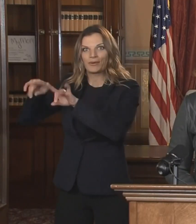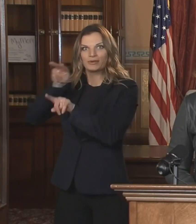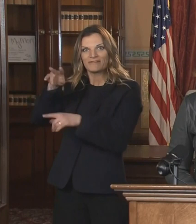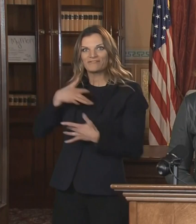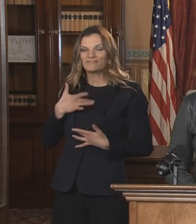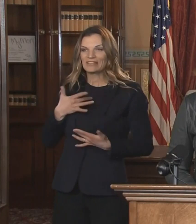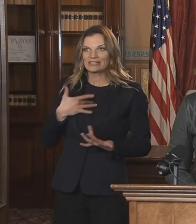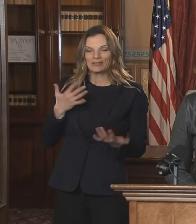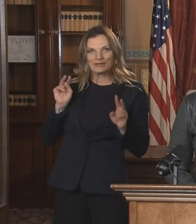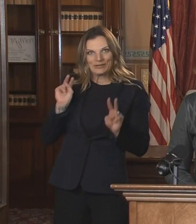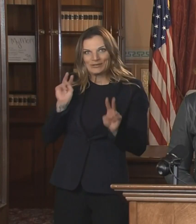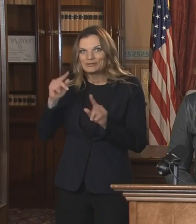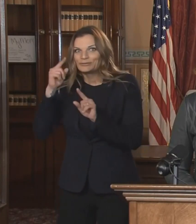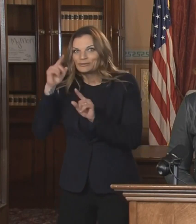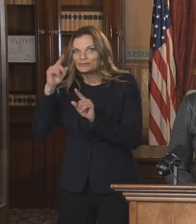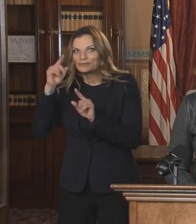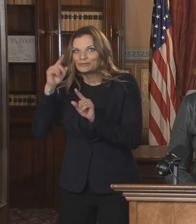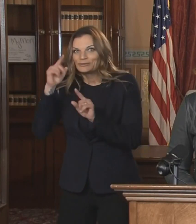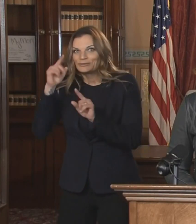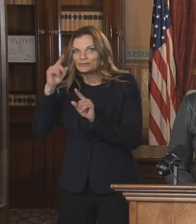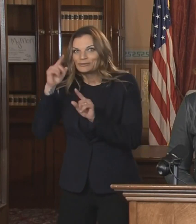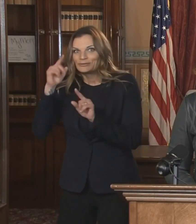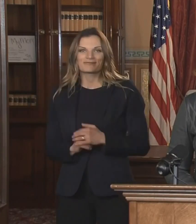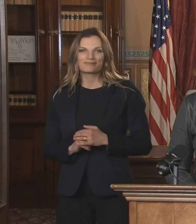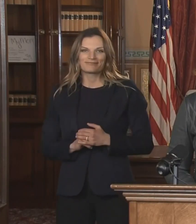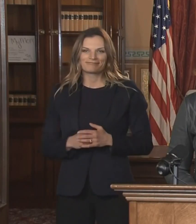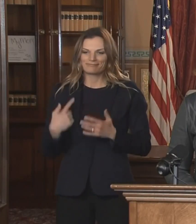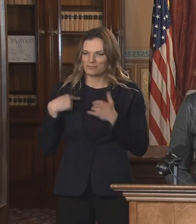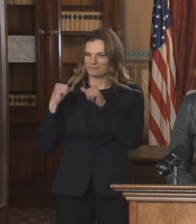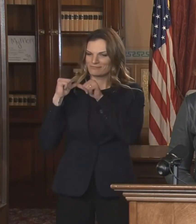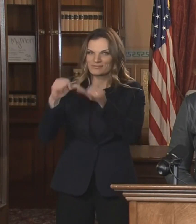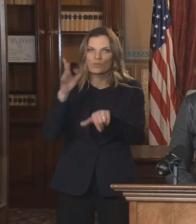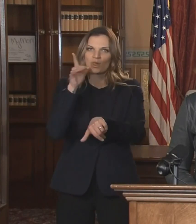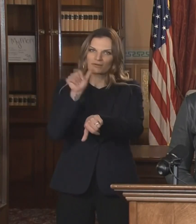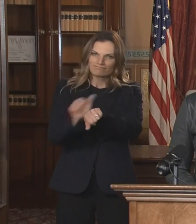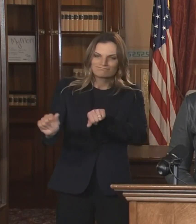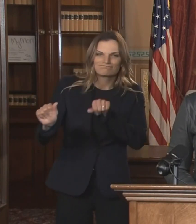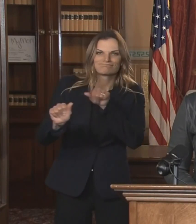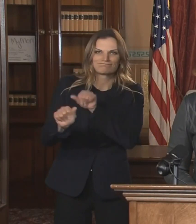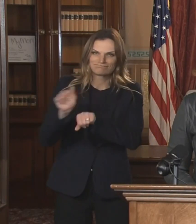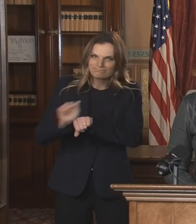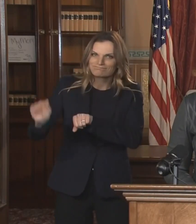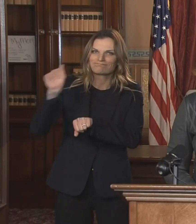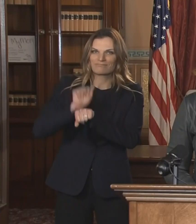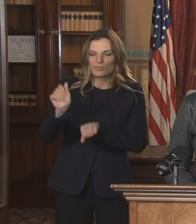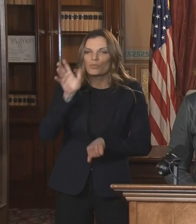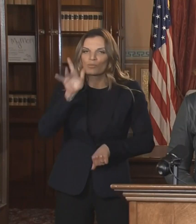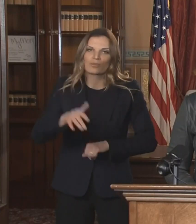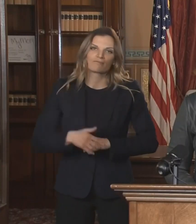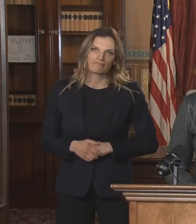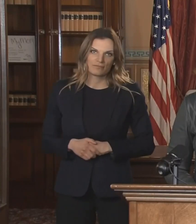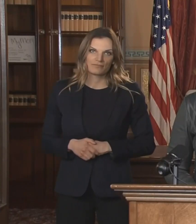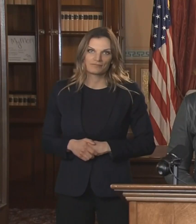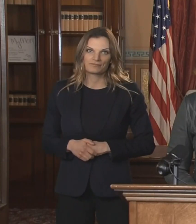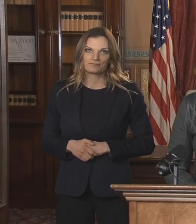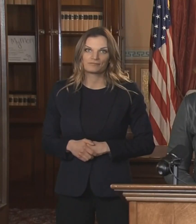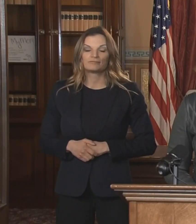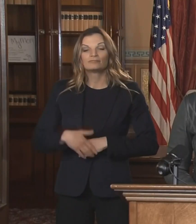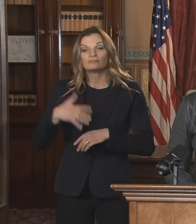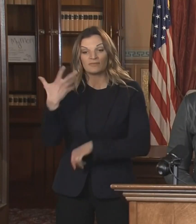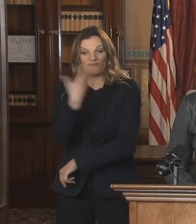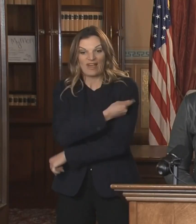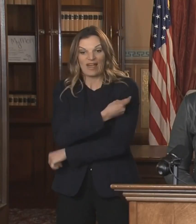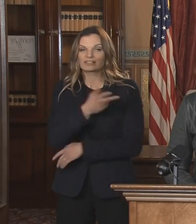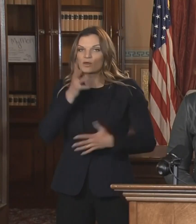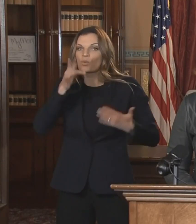will continue to work 24-7 to ensure an effective and safe vaccine is distributed safely